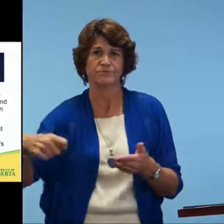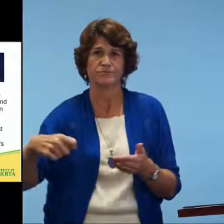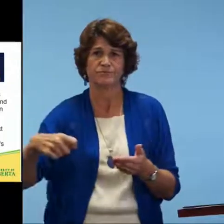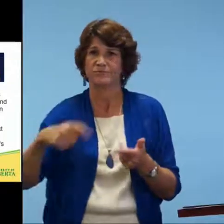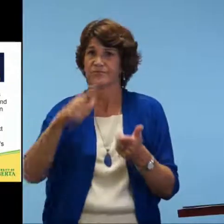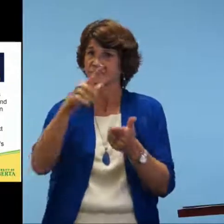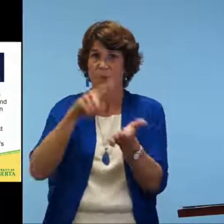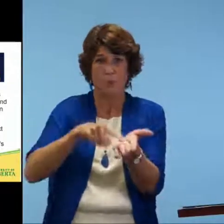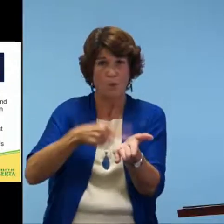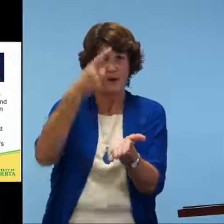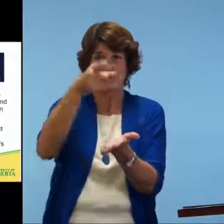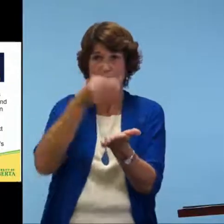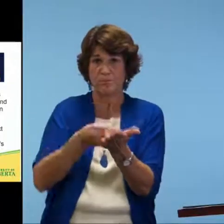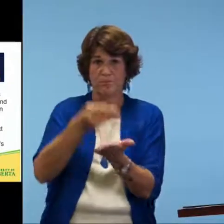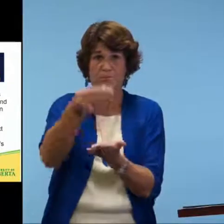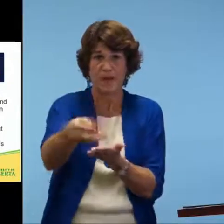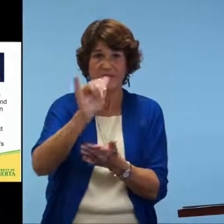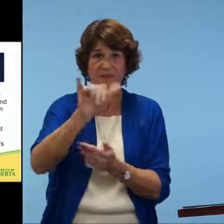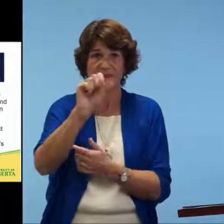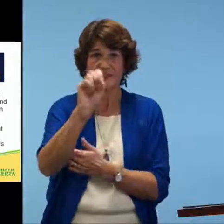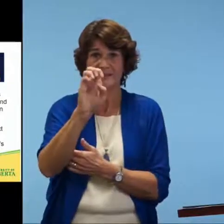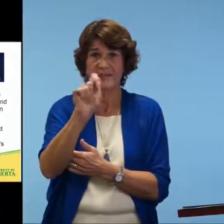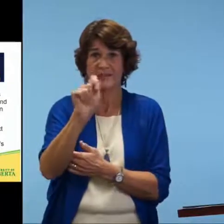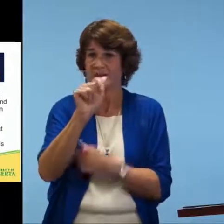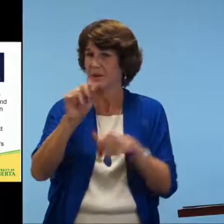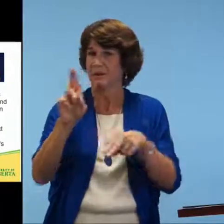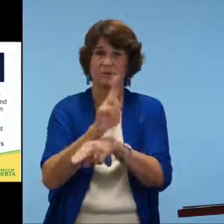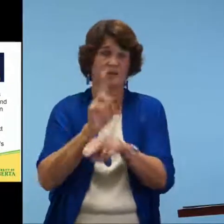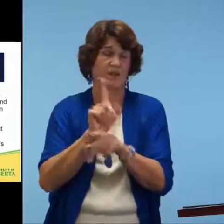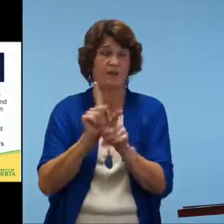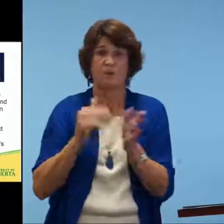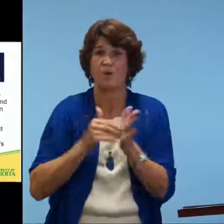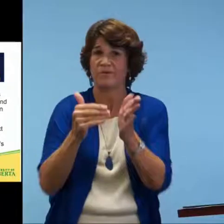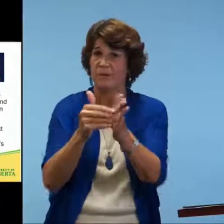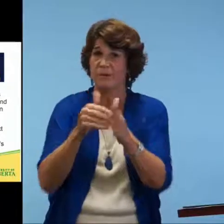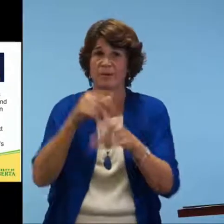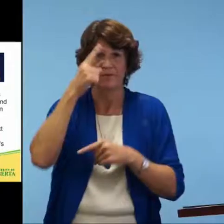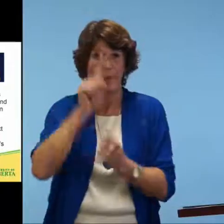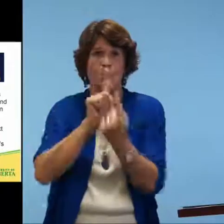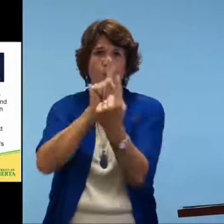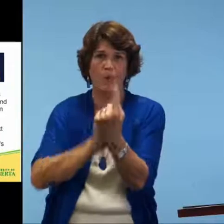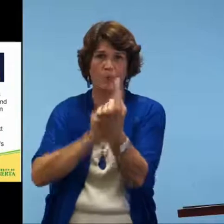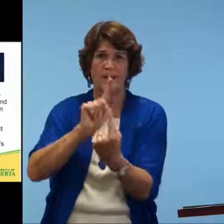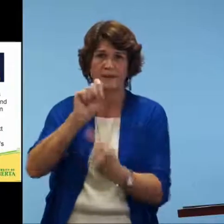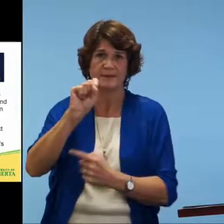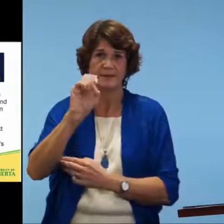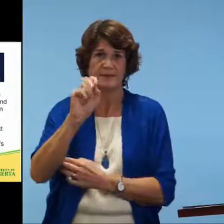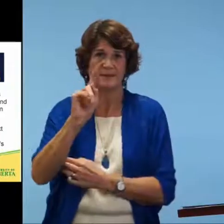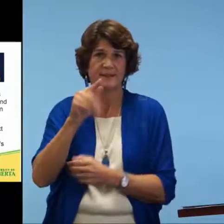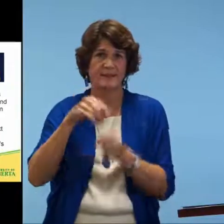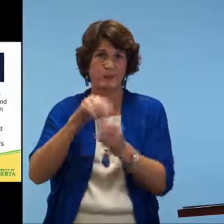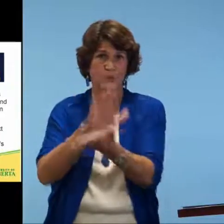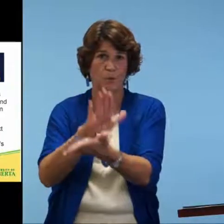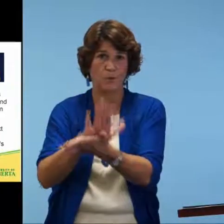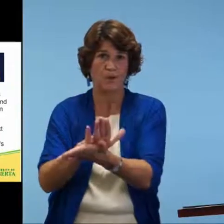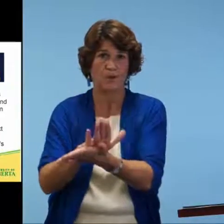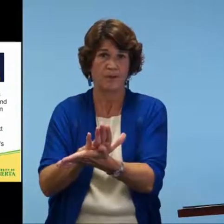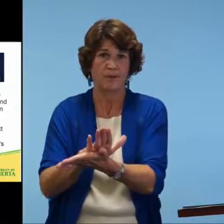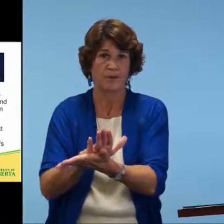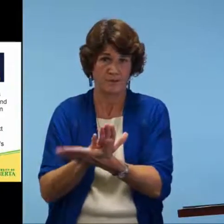is now also provided on USB. So once you buy the set, you can use it as often as you wish for one-on-one settings. You